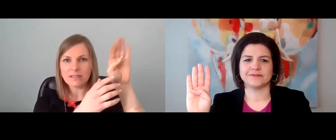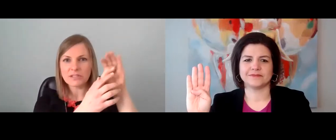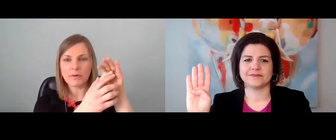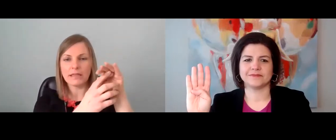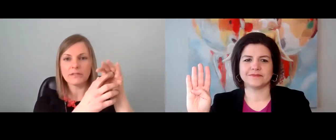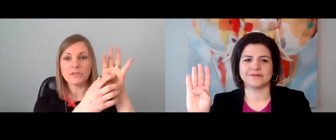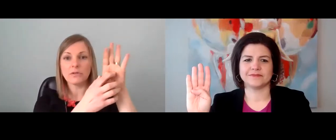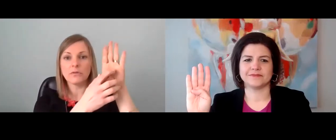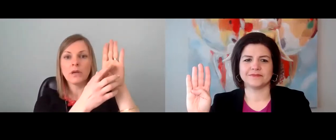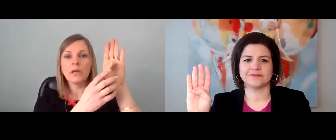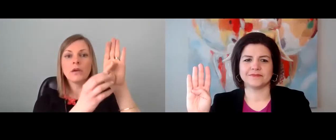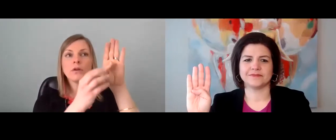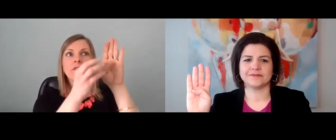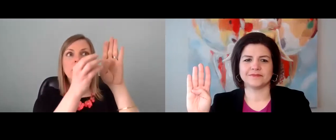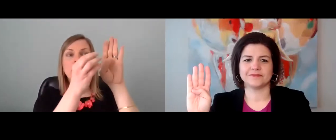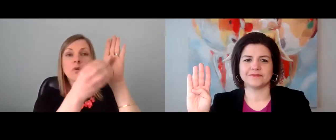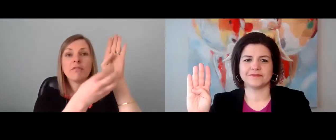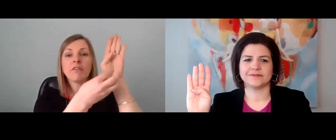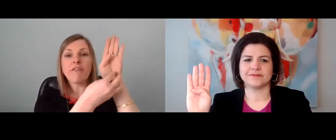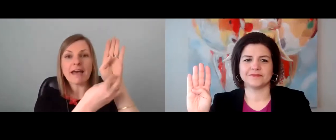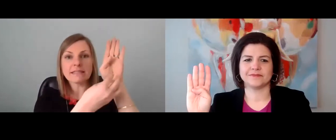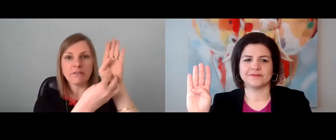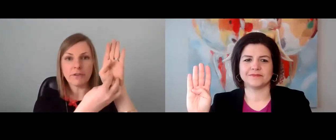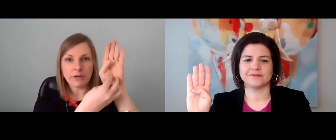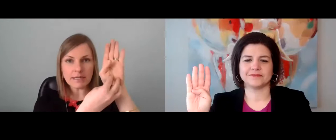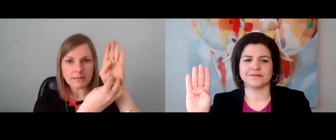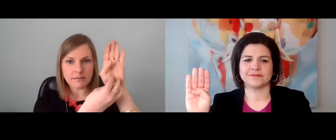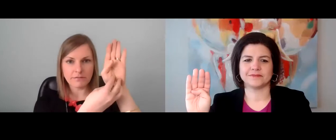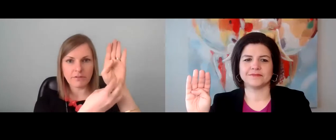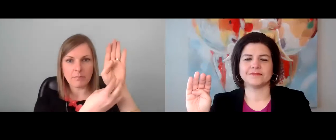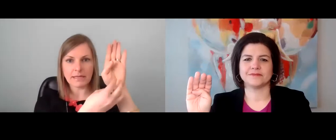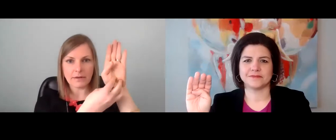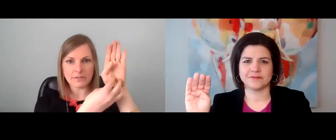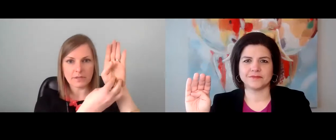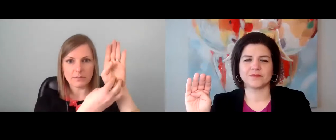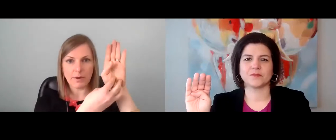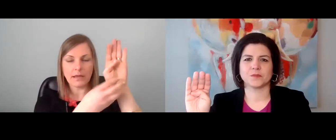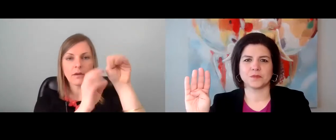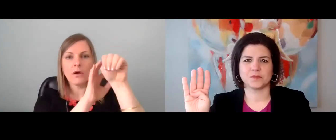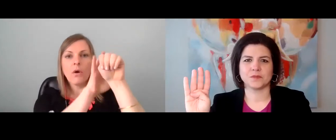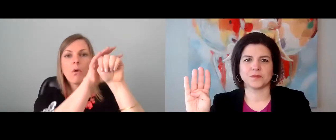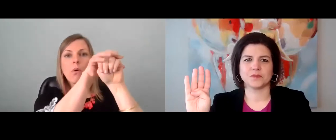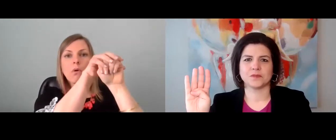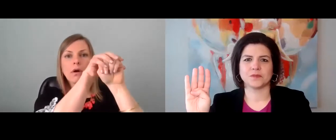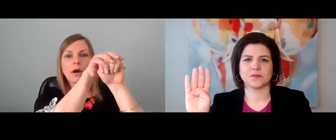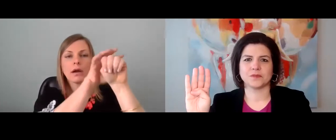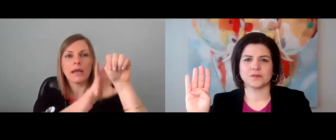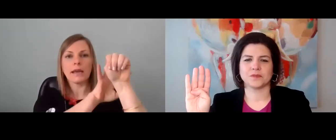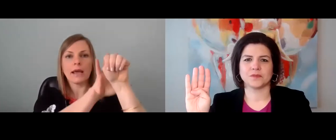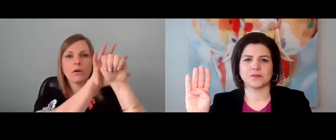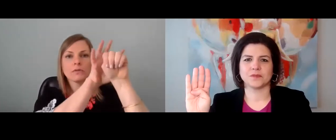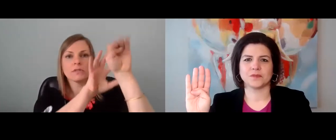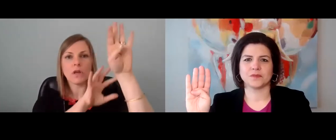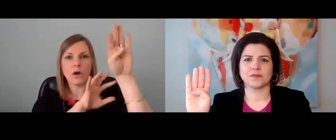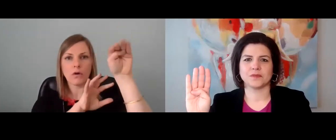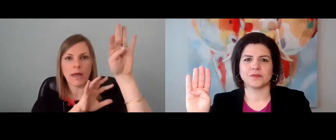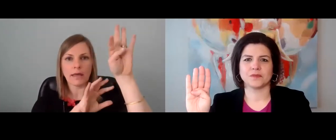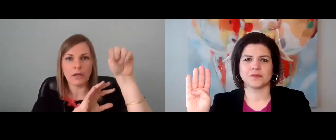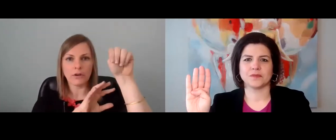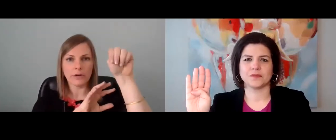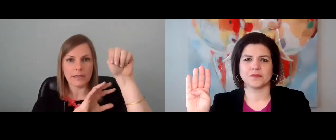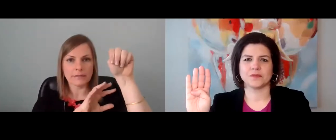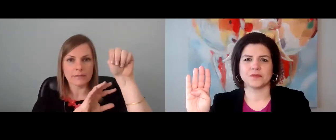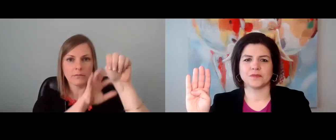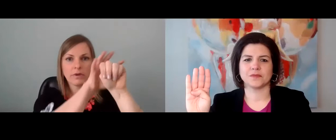response? Do I need to move fast and furious from my downstairs brain or can I go slow